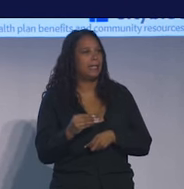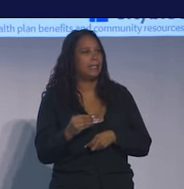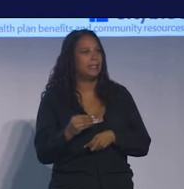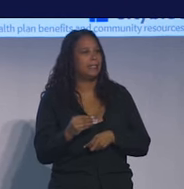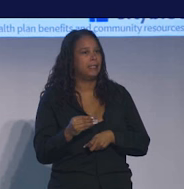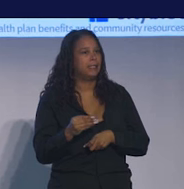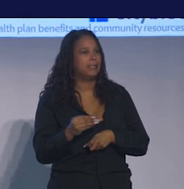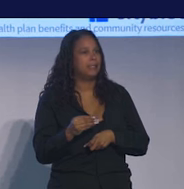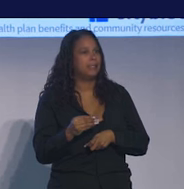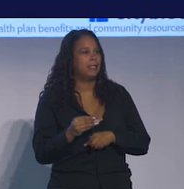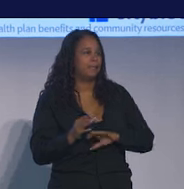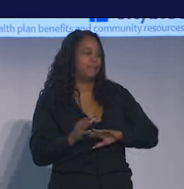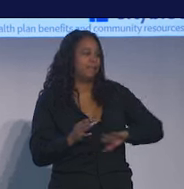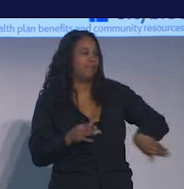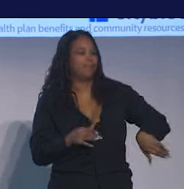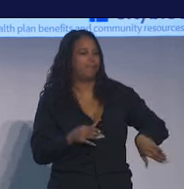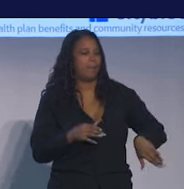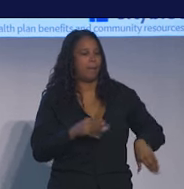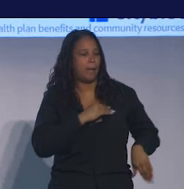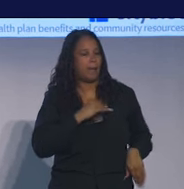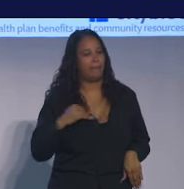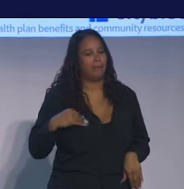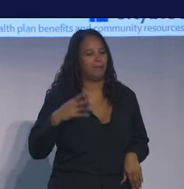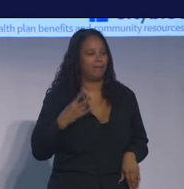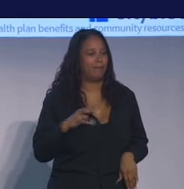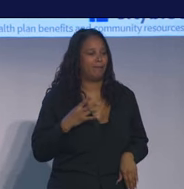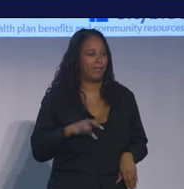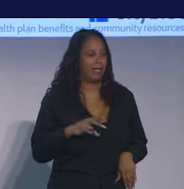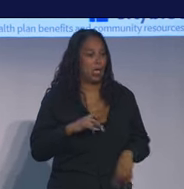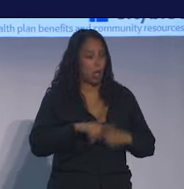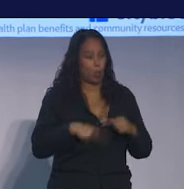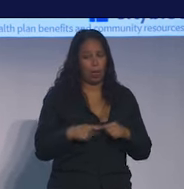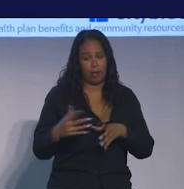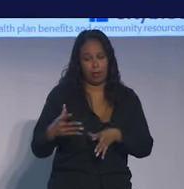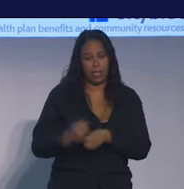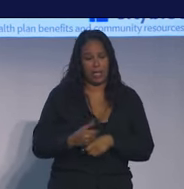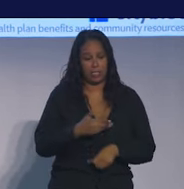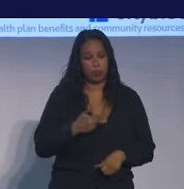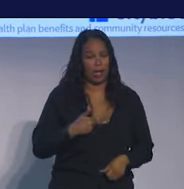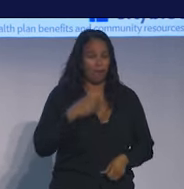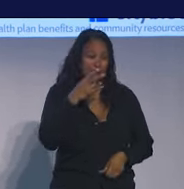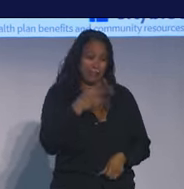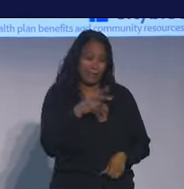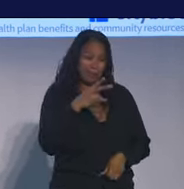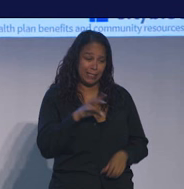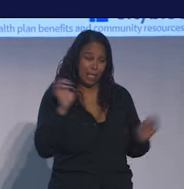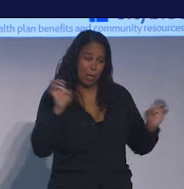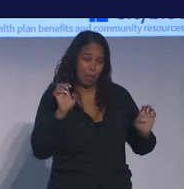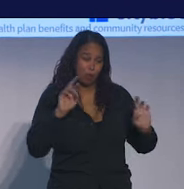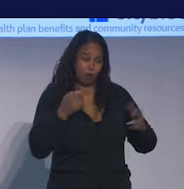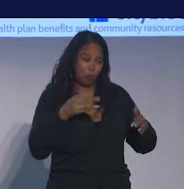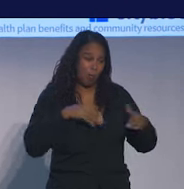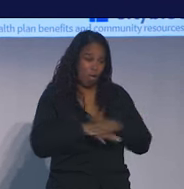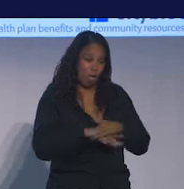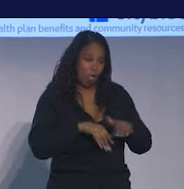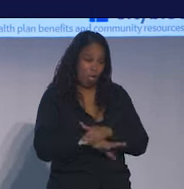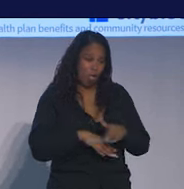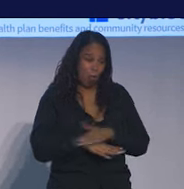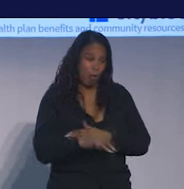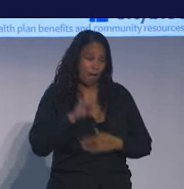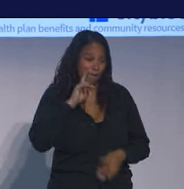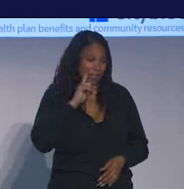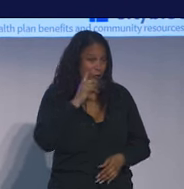Member 17 because when we got her she had had on average 17 emergency room visits a month for the preceding three years